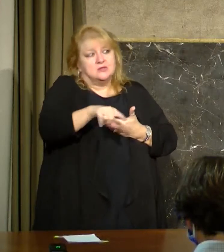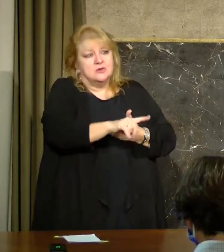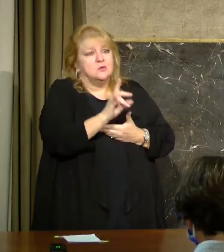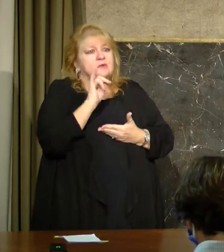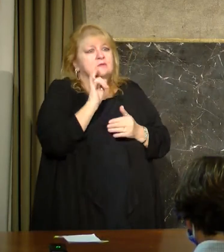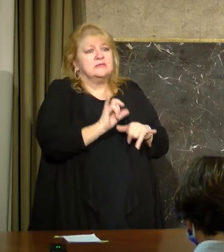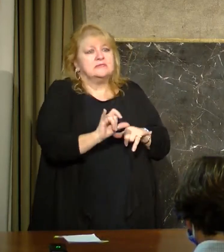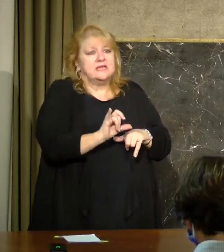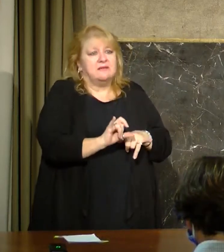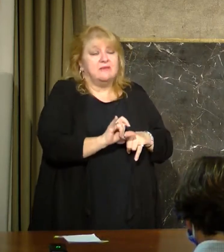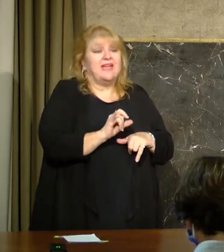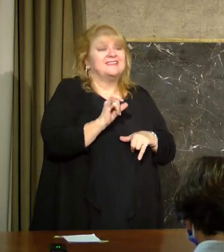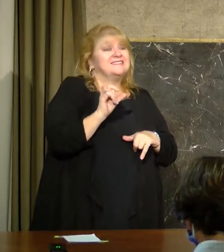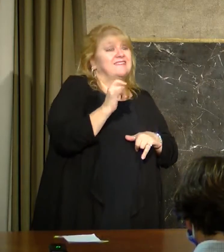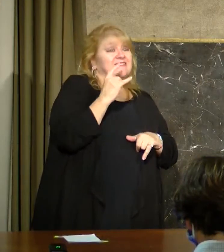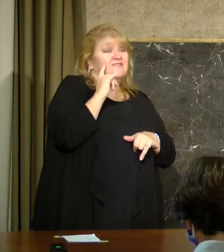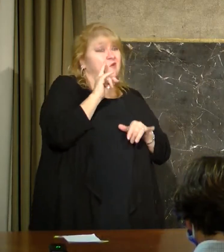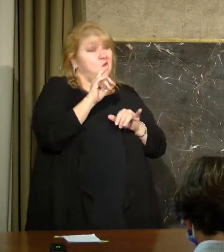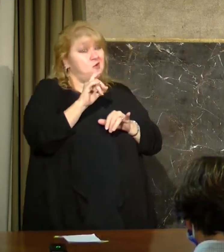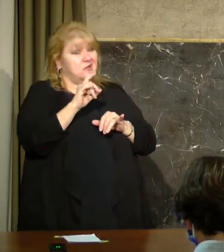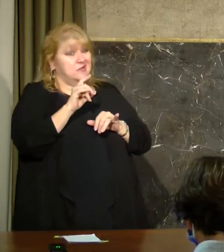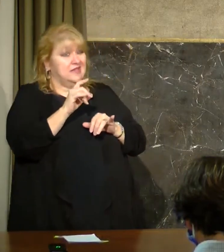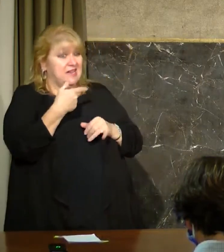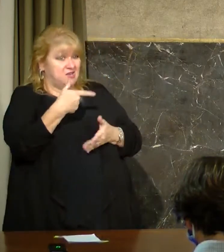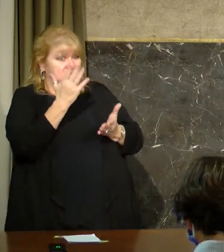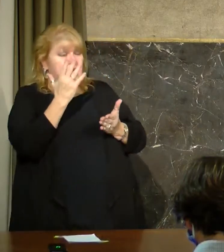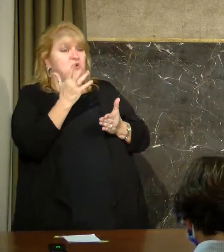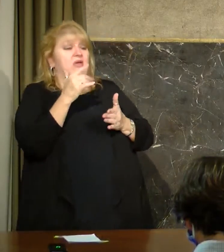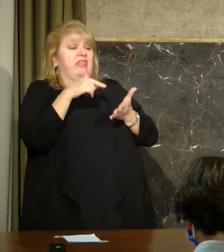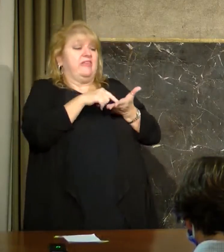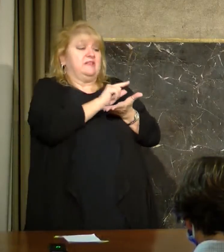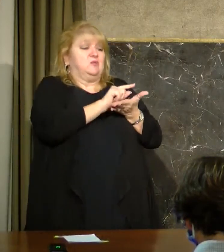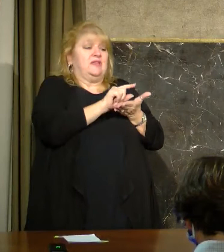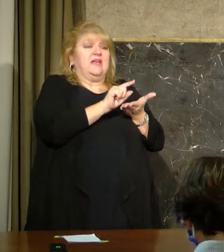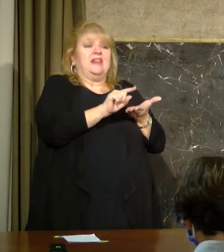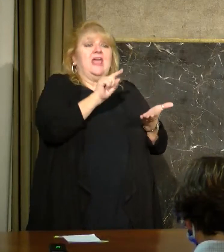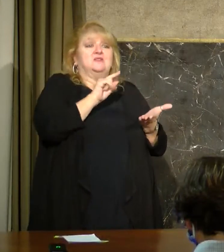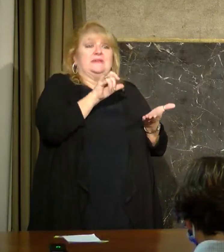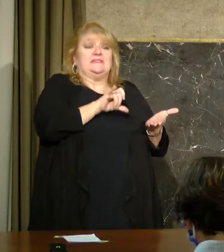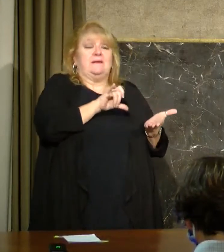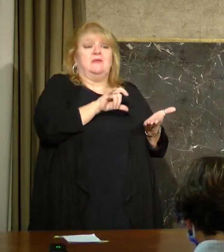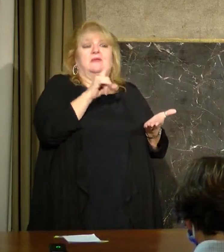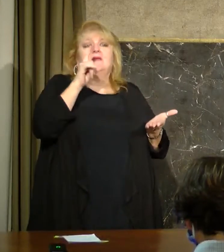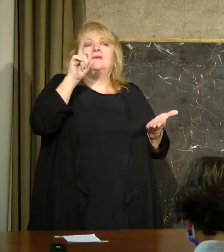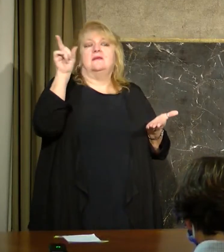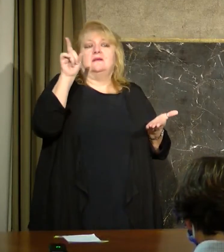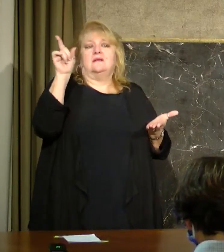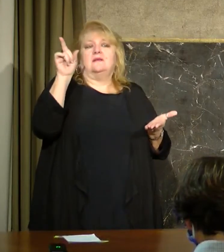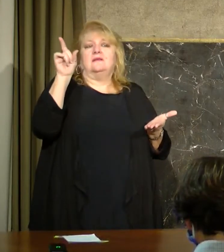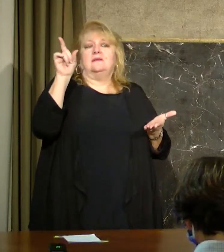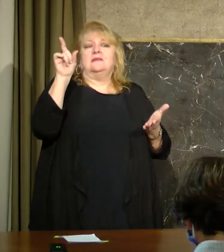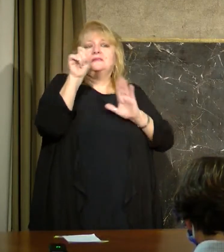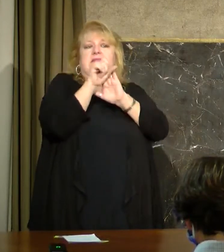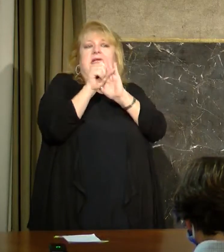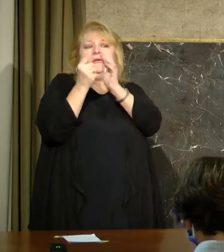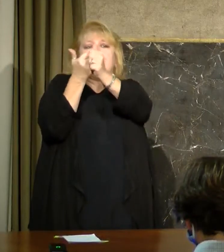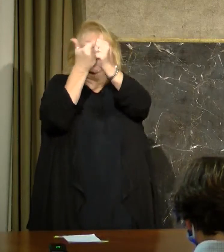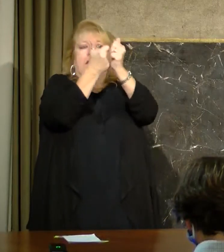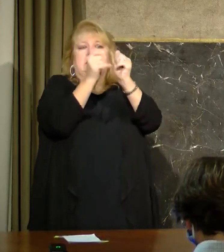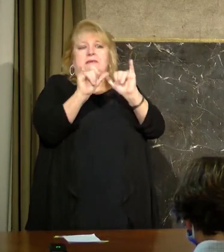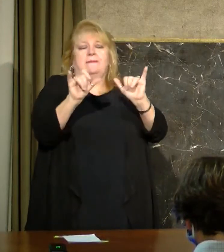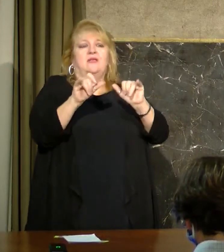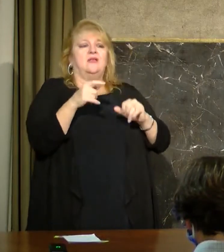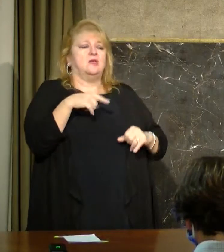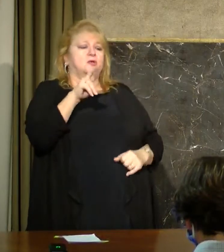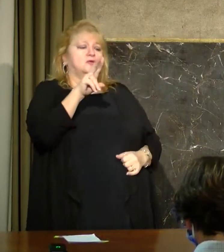every state is getting right now. So for next week's allocation, we are expecting 28,275